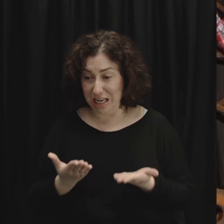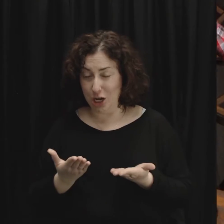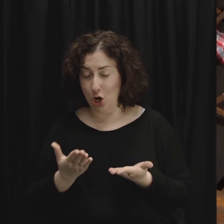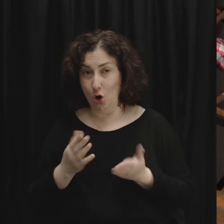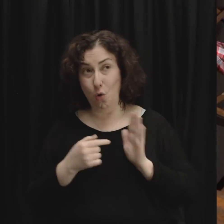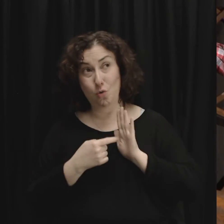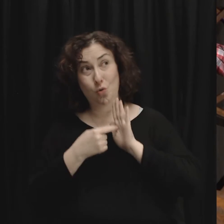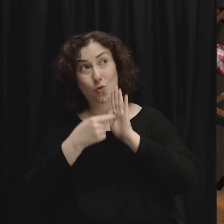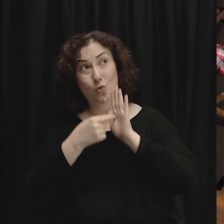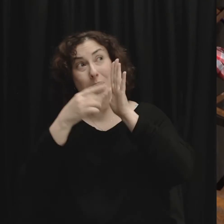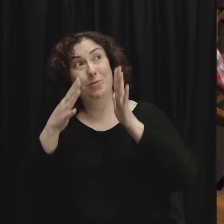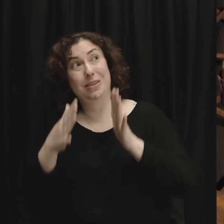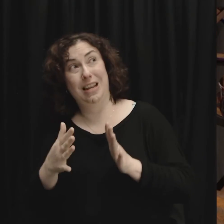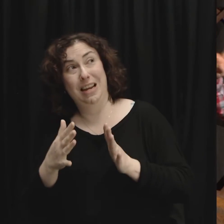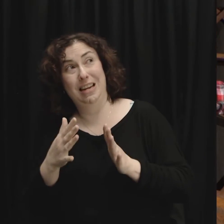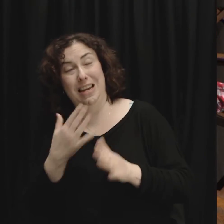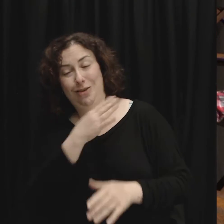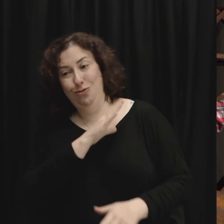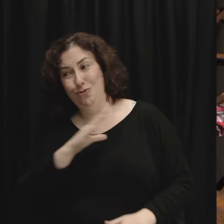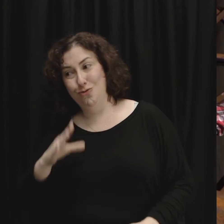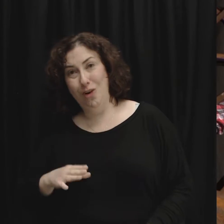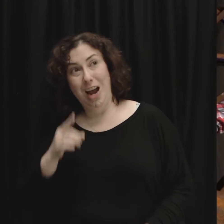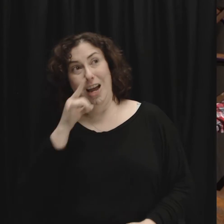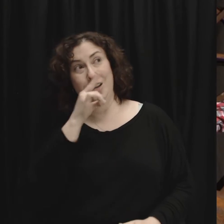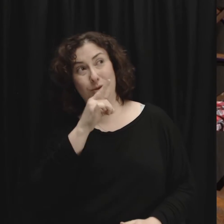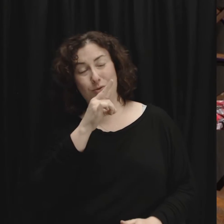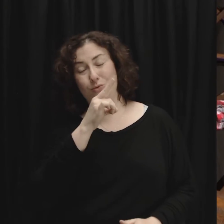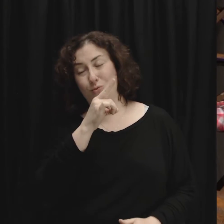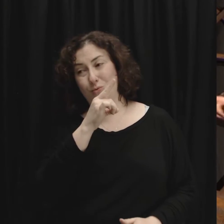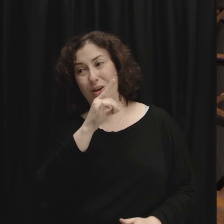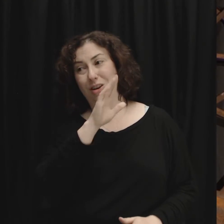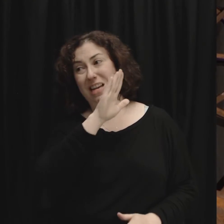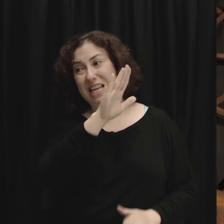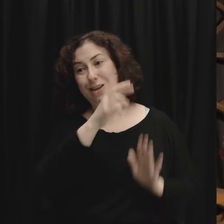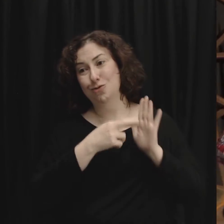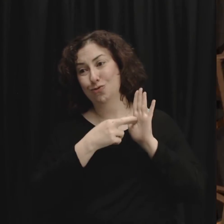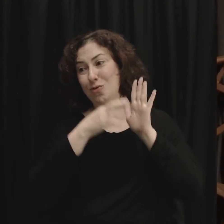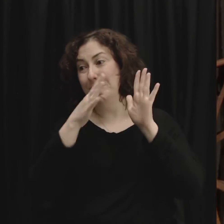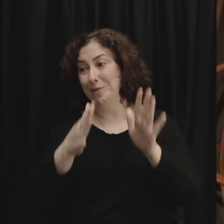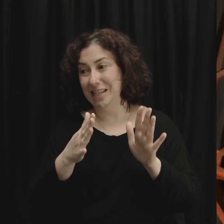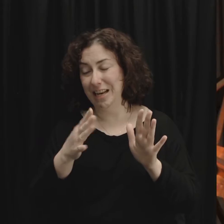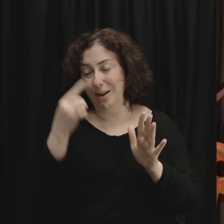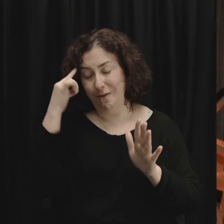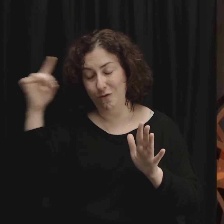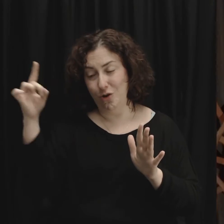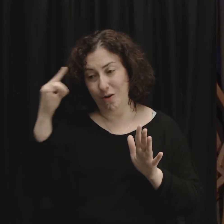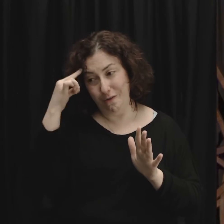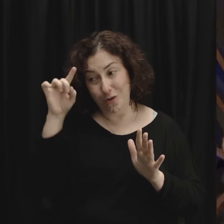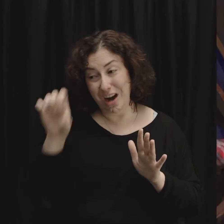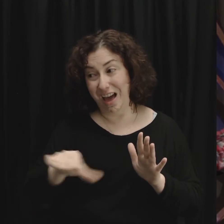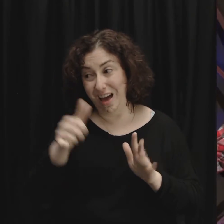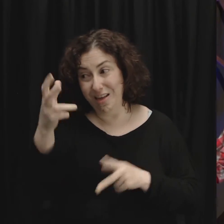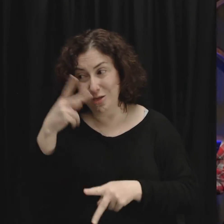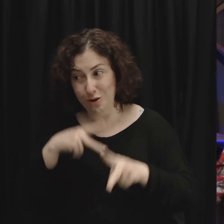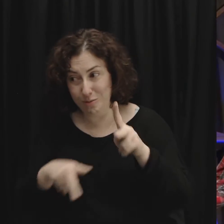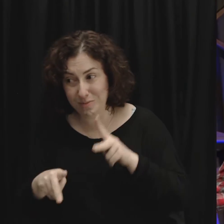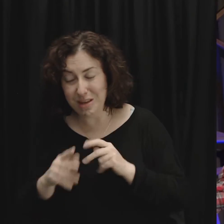one who sent us we are his ambassadors to others around us to be involved in the ministry of